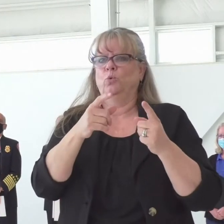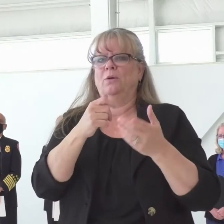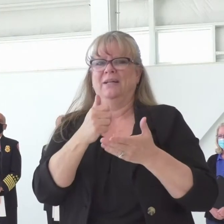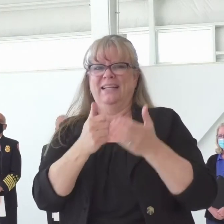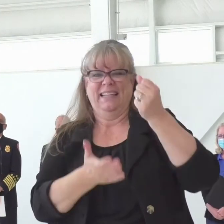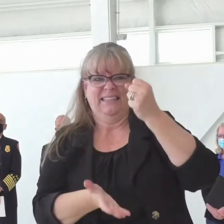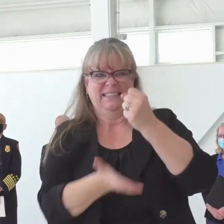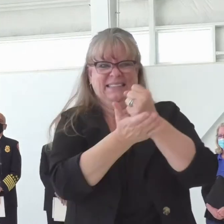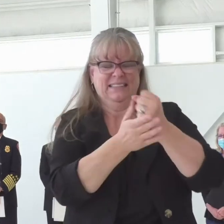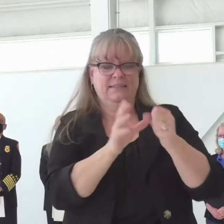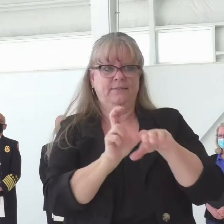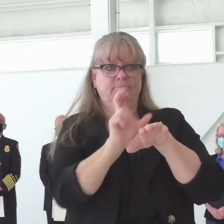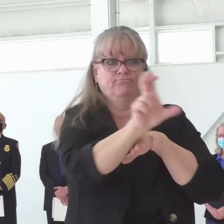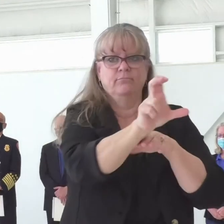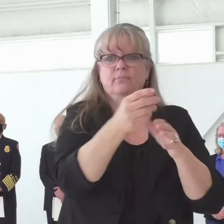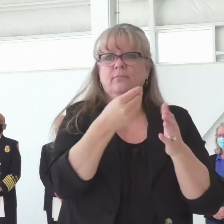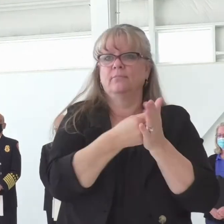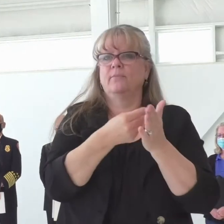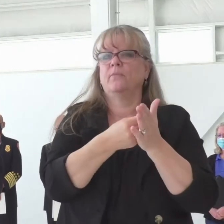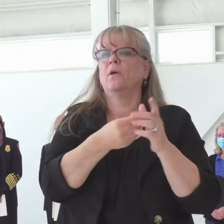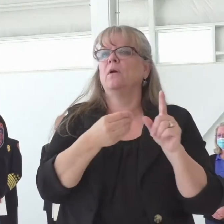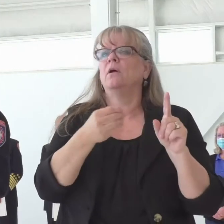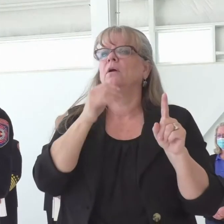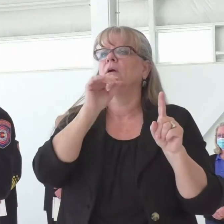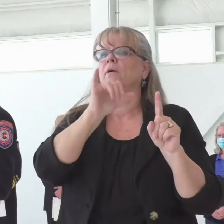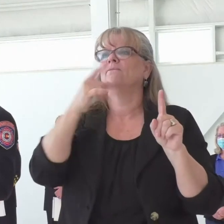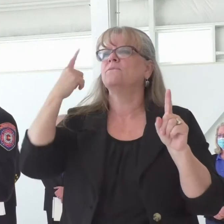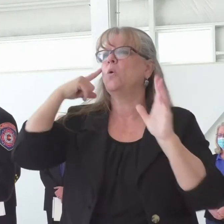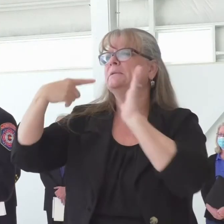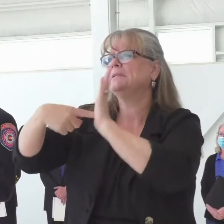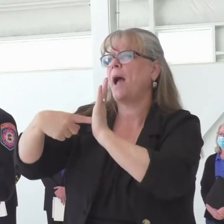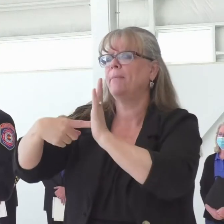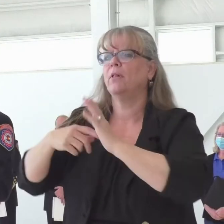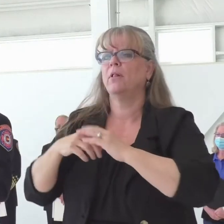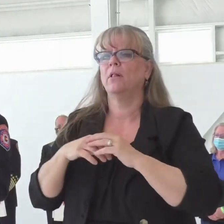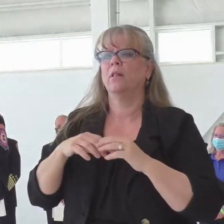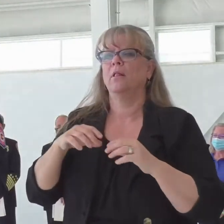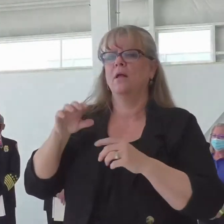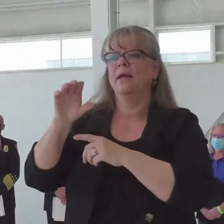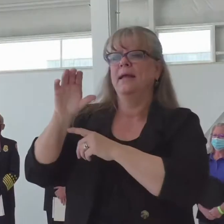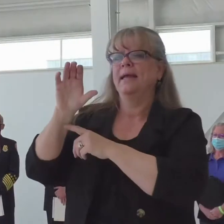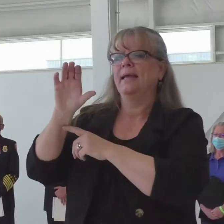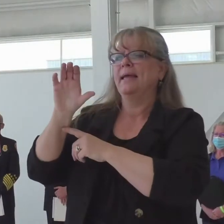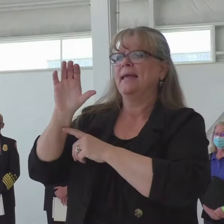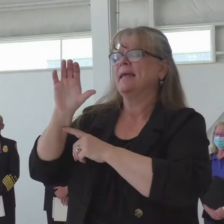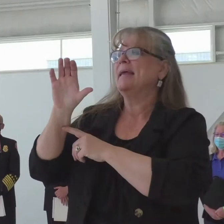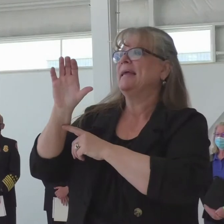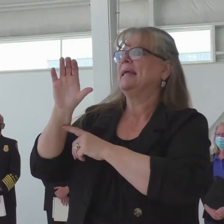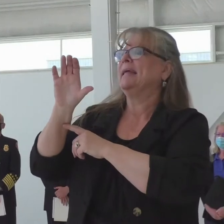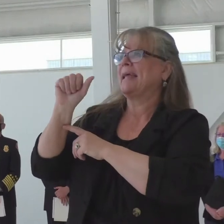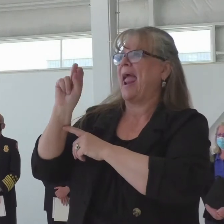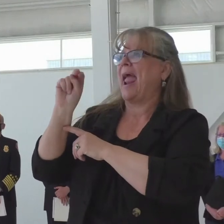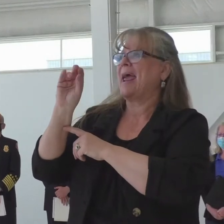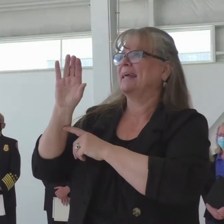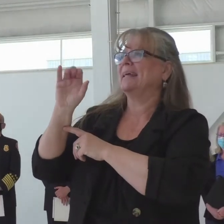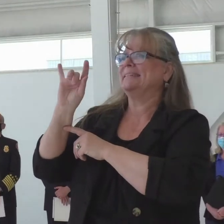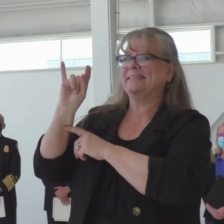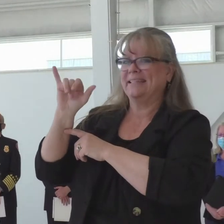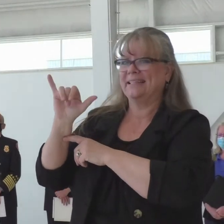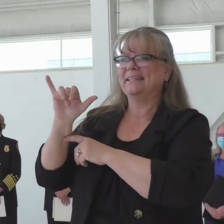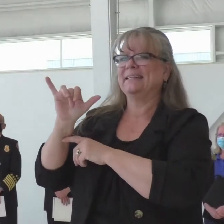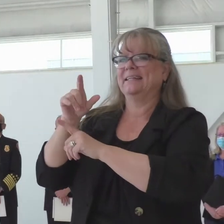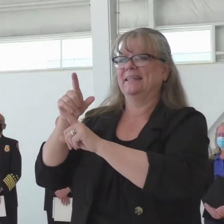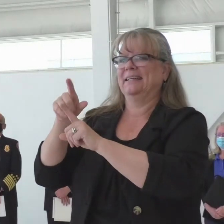we don't send, if a local fire chief, Chief Del Vecchio from Canyon City calls and says, I need a single-engineer tank or a helicopter,